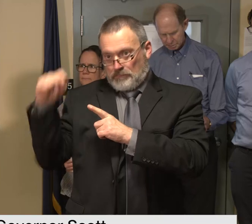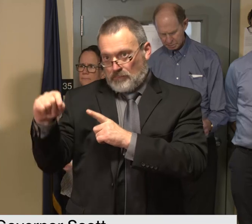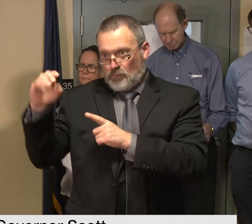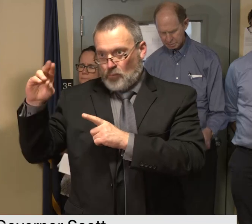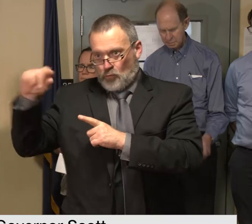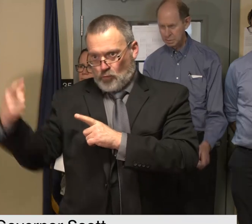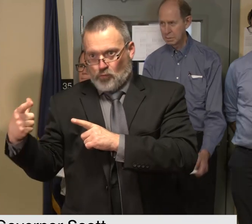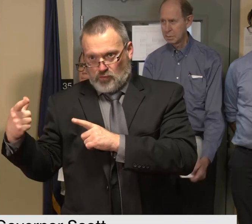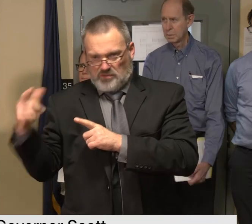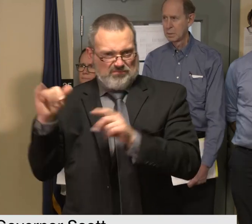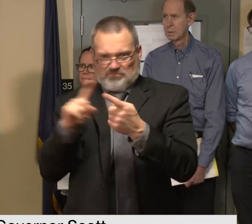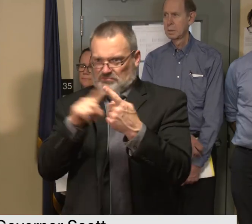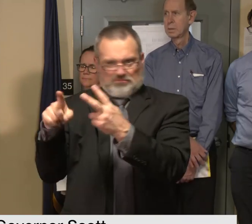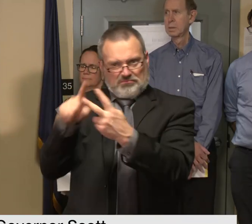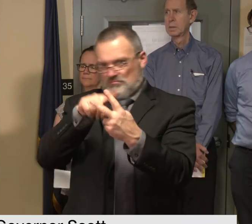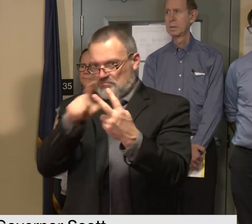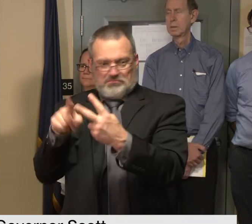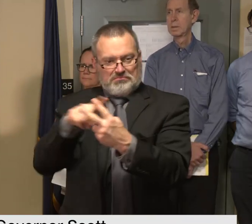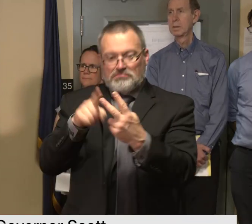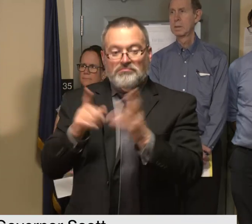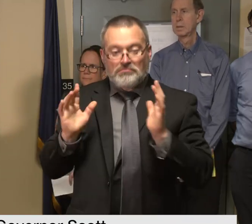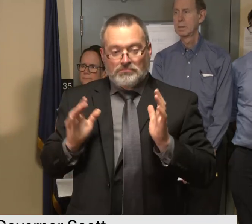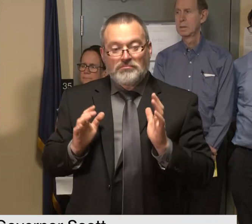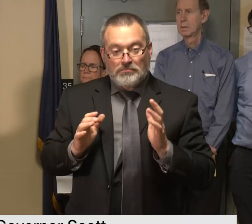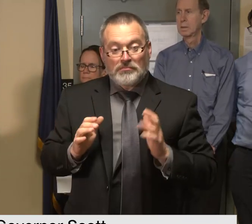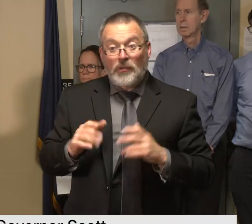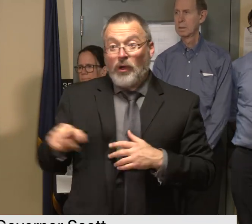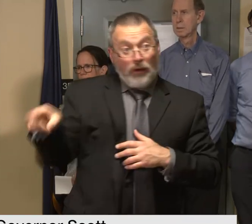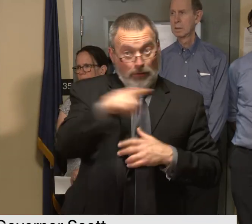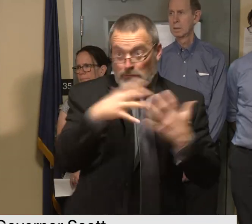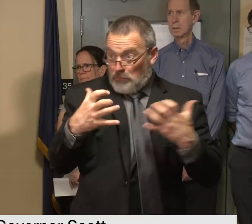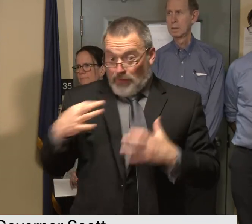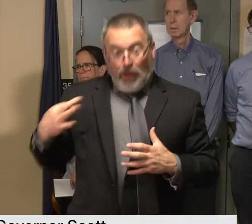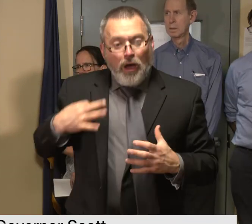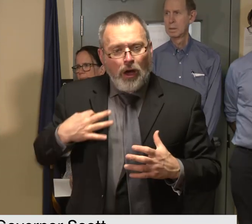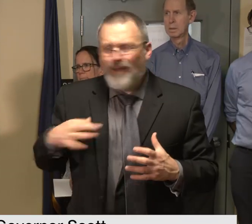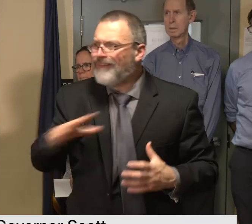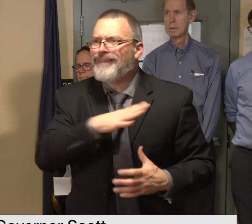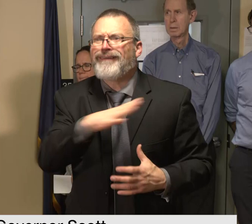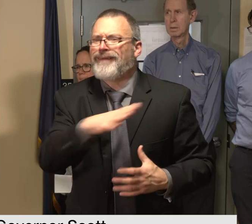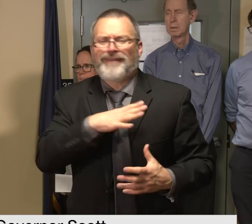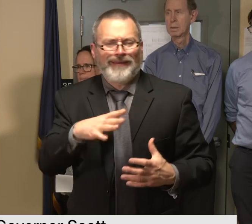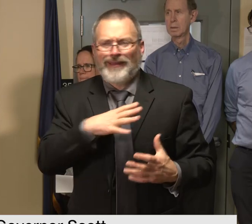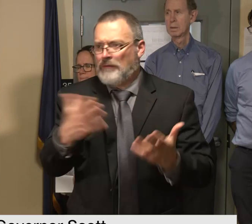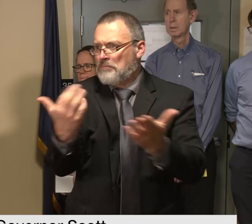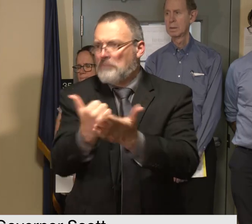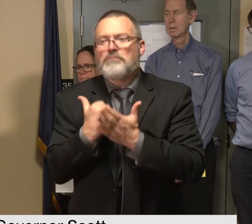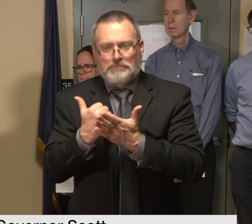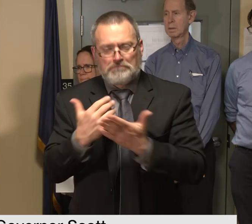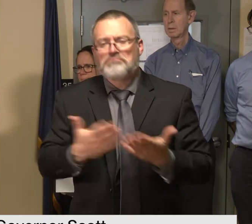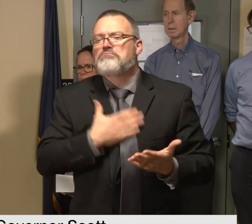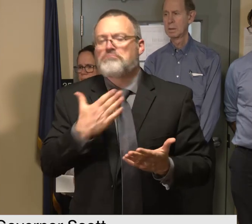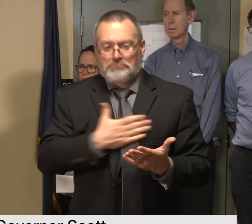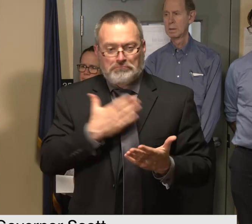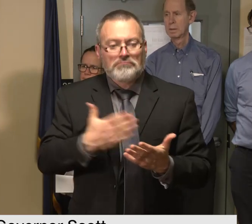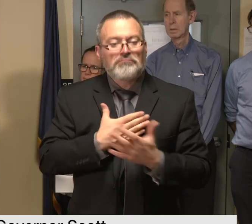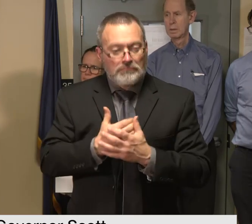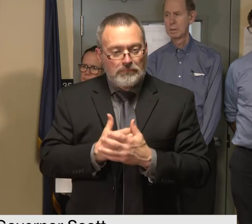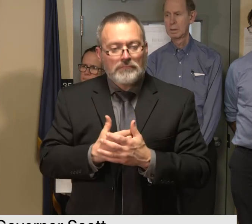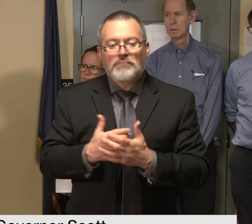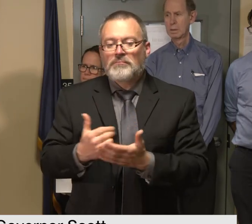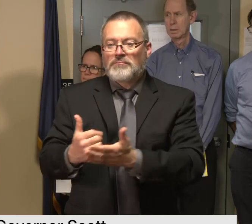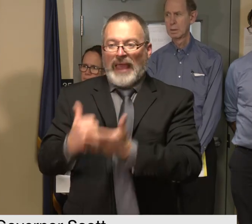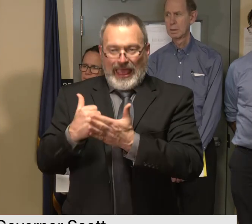volunteer to help your neighbors more help is always needed if you would like to volunteer for storm cleanup please register